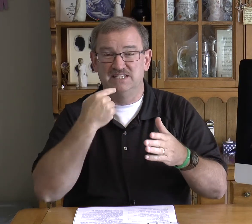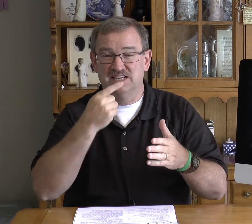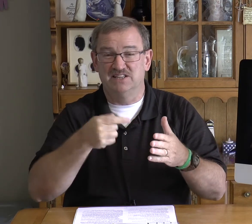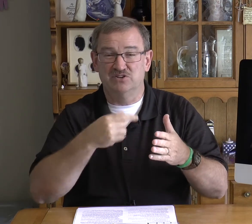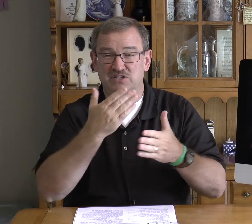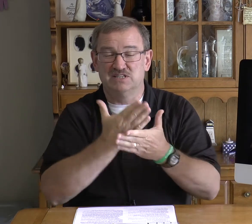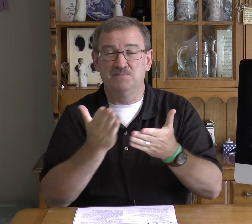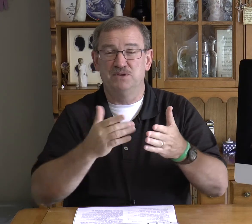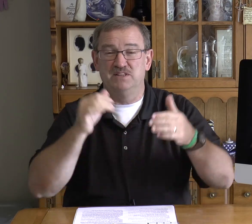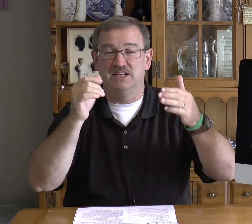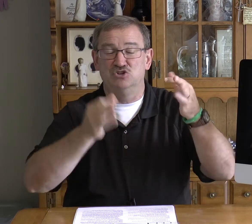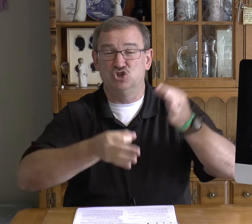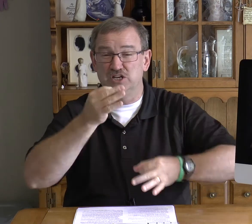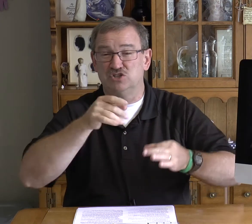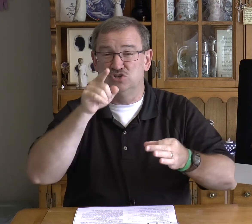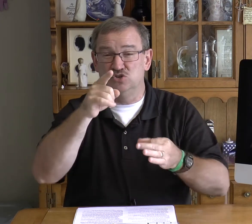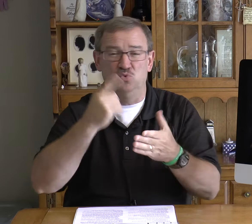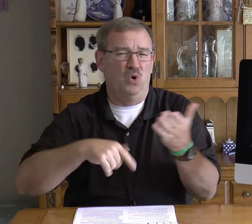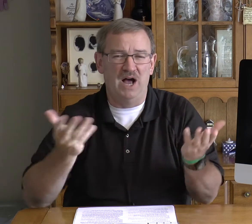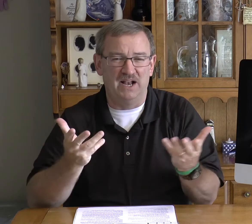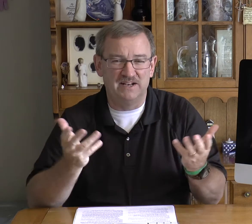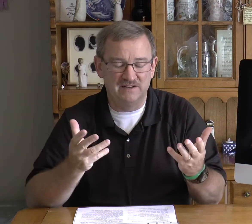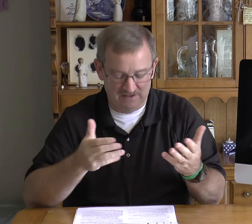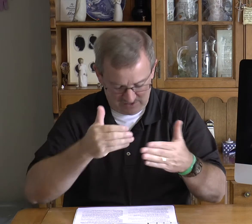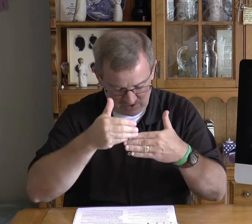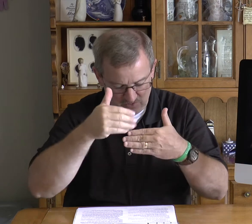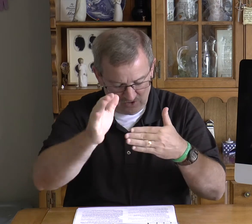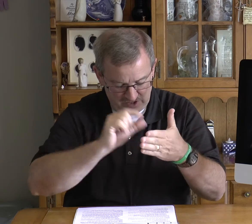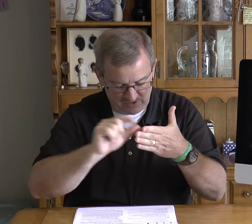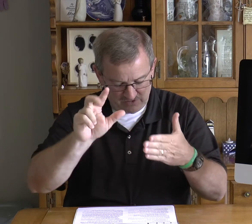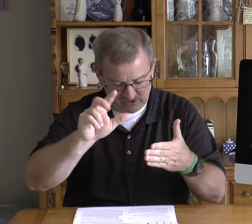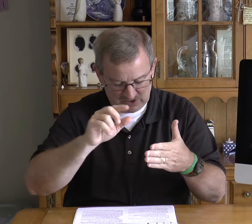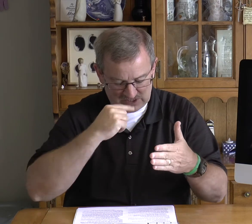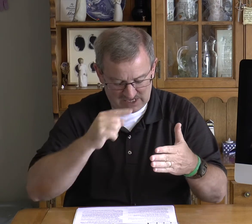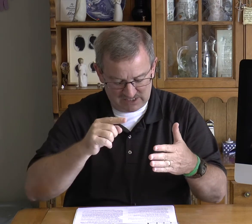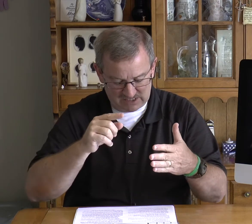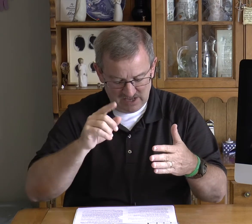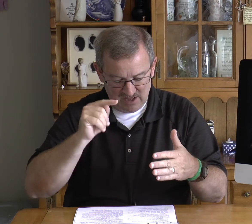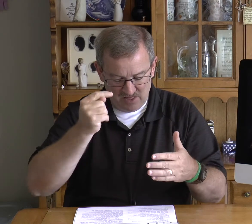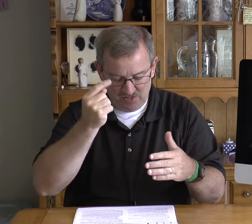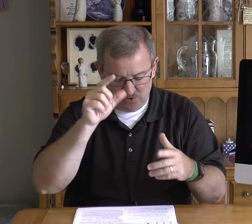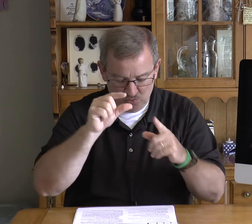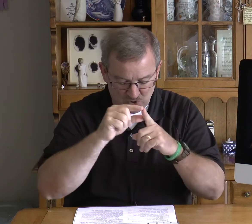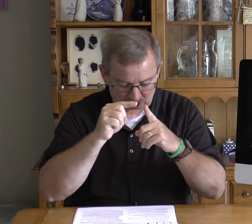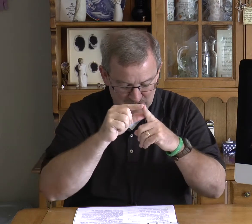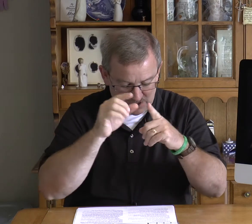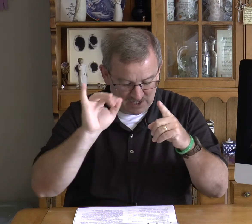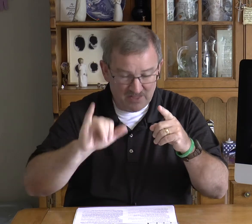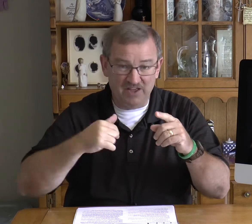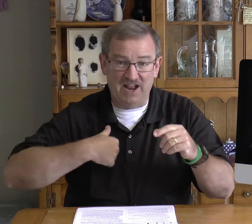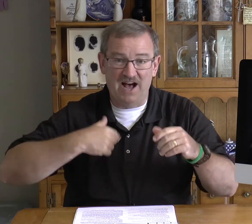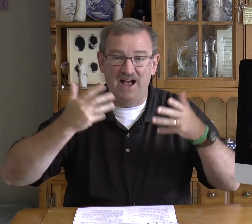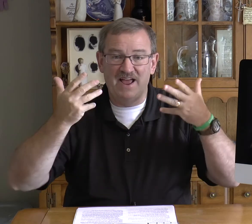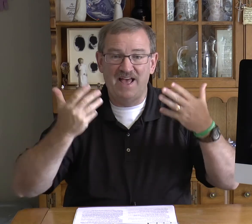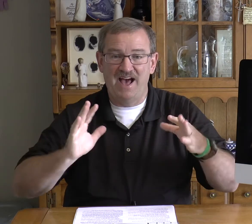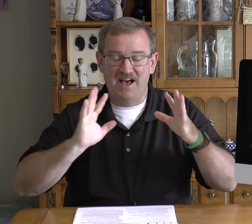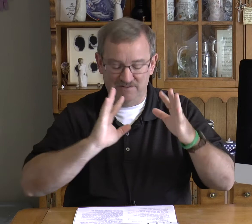said there is something that judges you what go on in the verse it says the word that I have